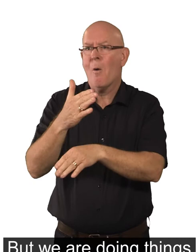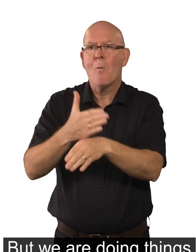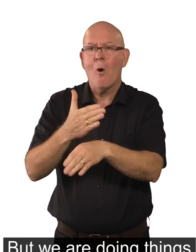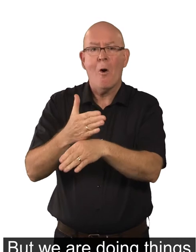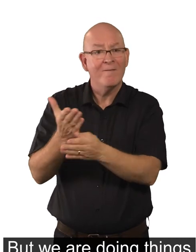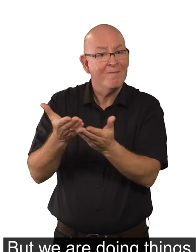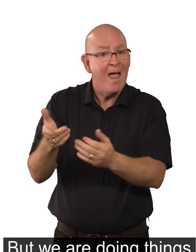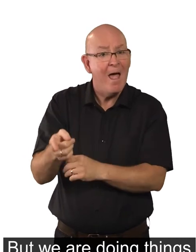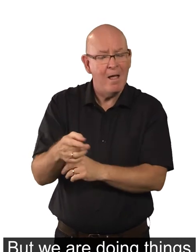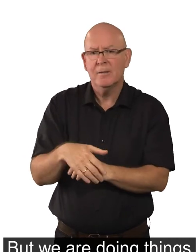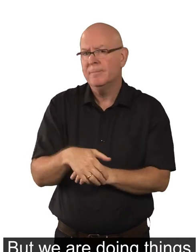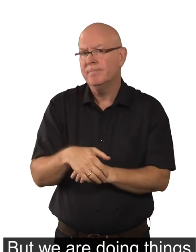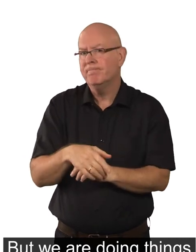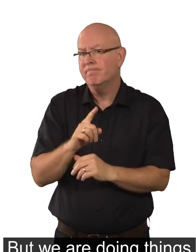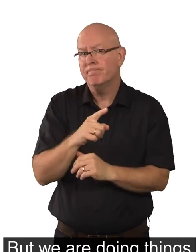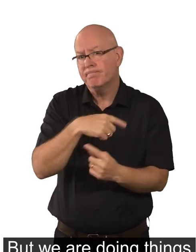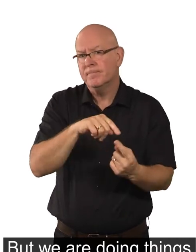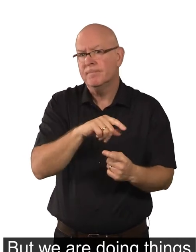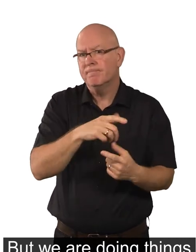But we are doing things to make this better.